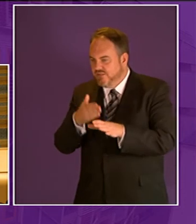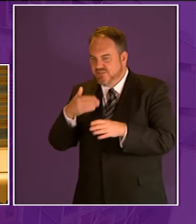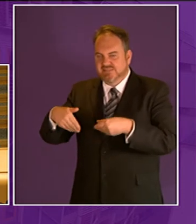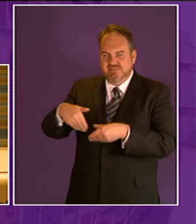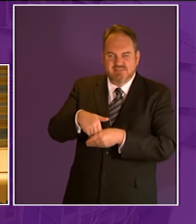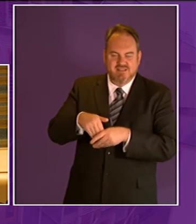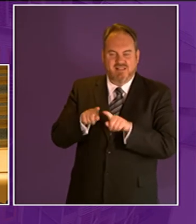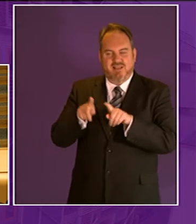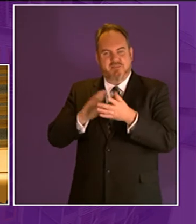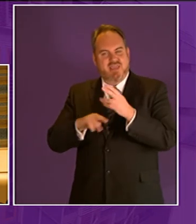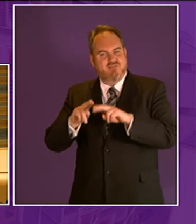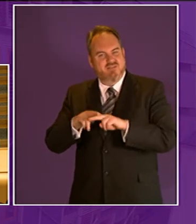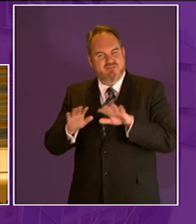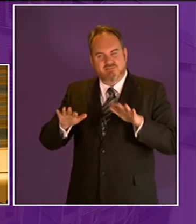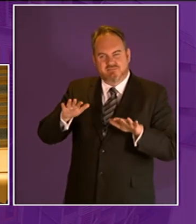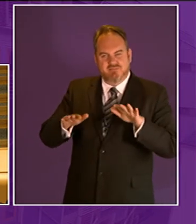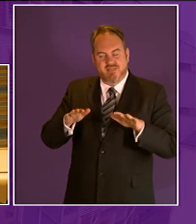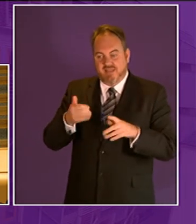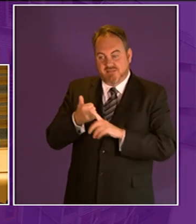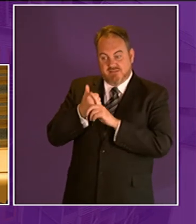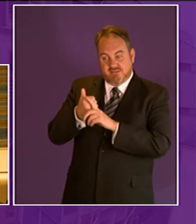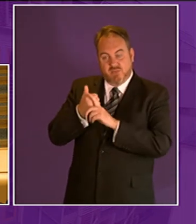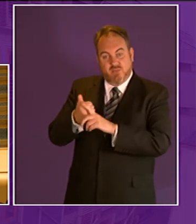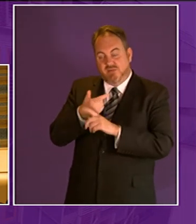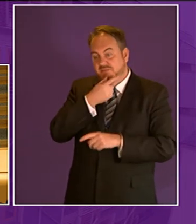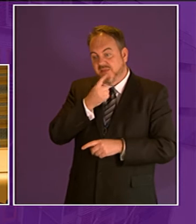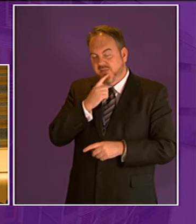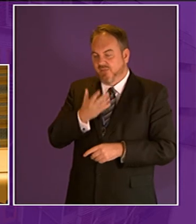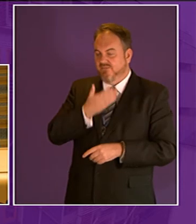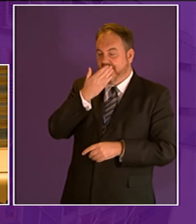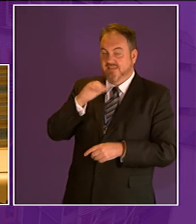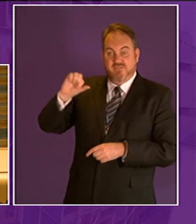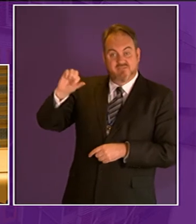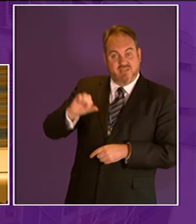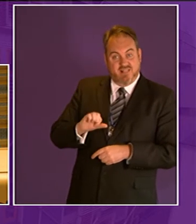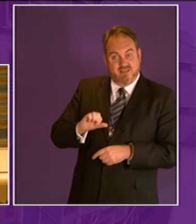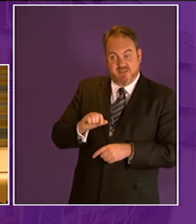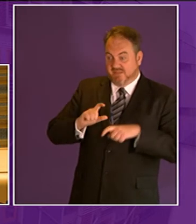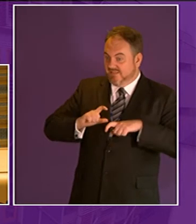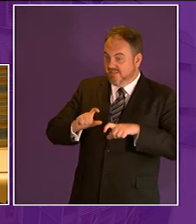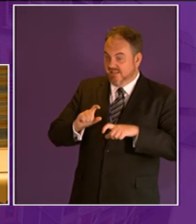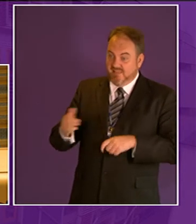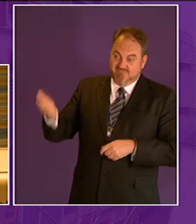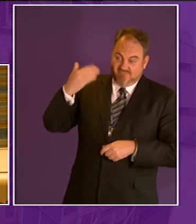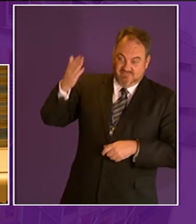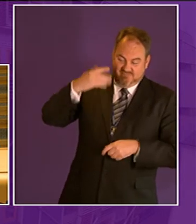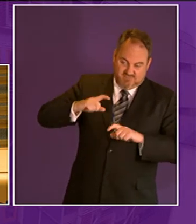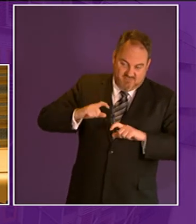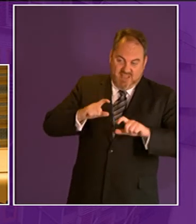with triumph and failure they have to deal with help others deal with the same and come back for more and they also get to sound much more intelligent